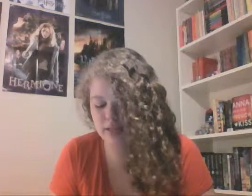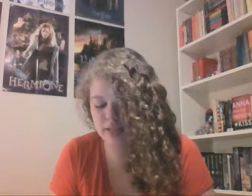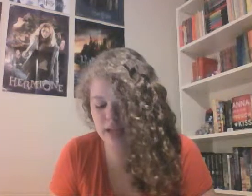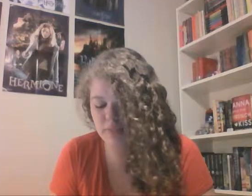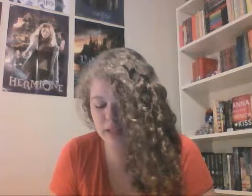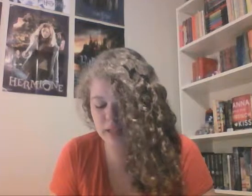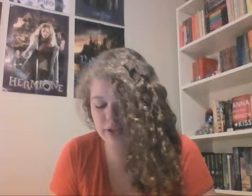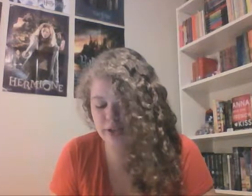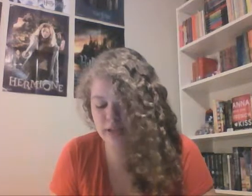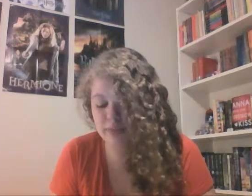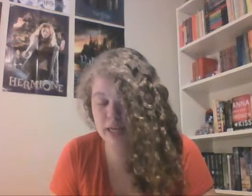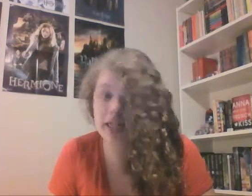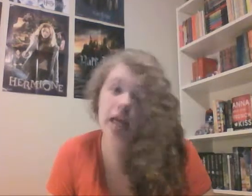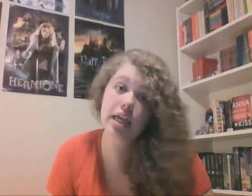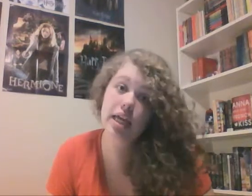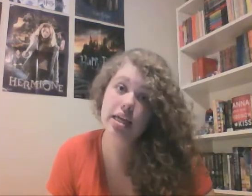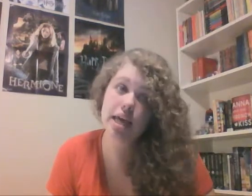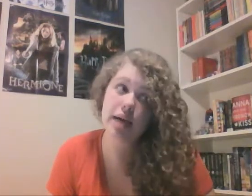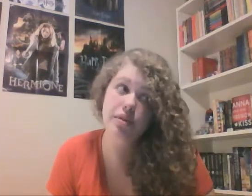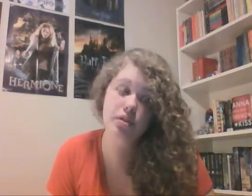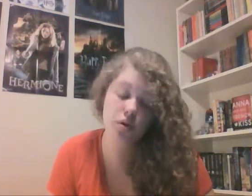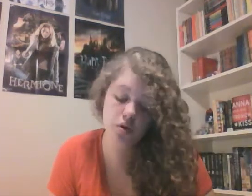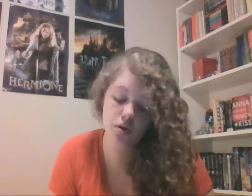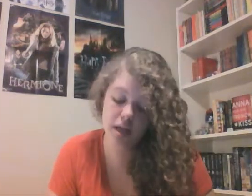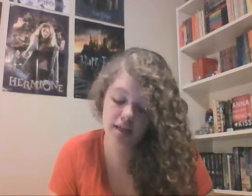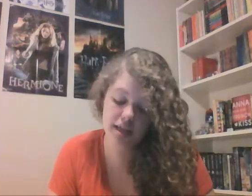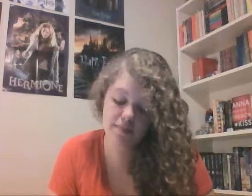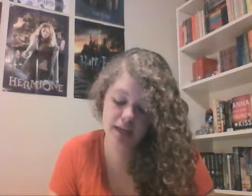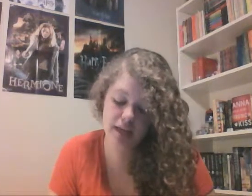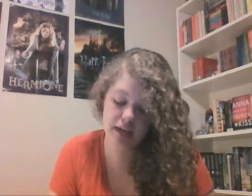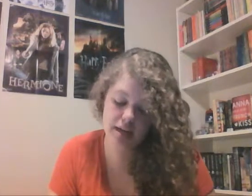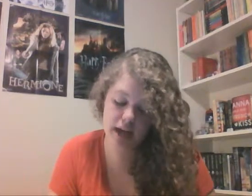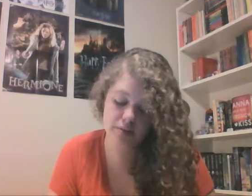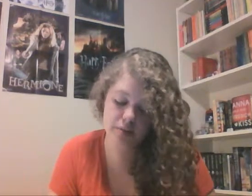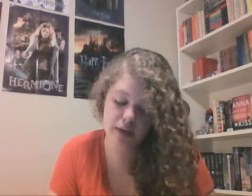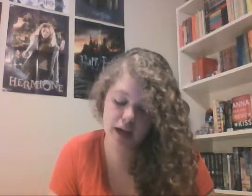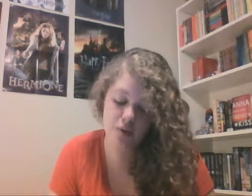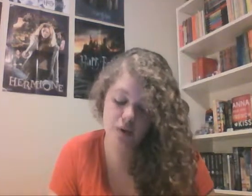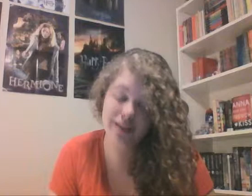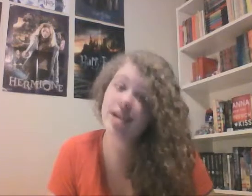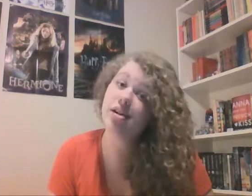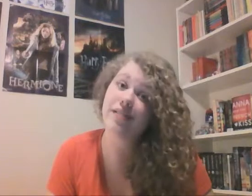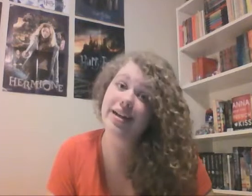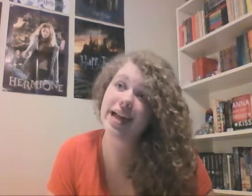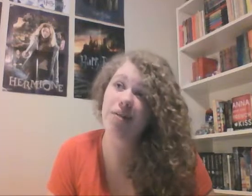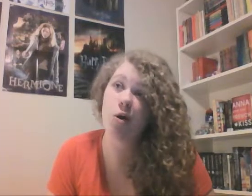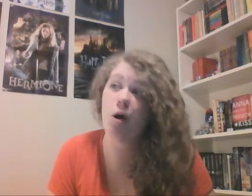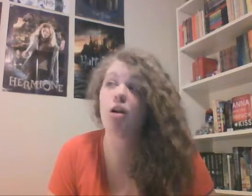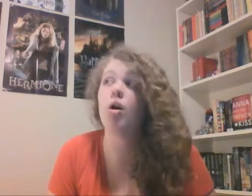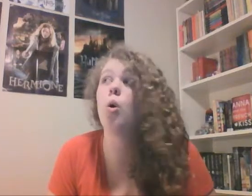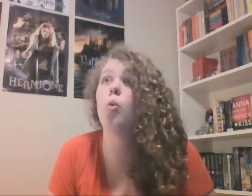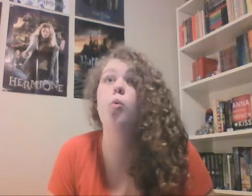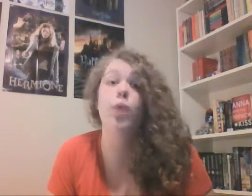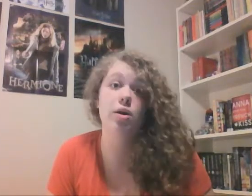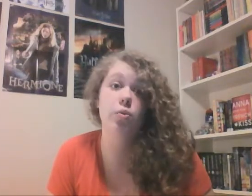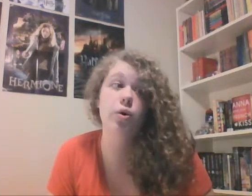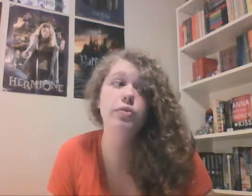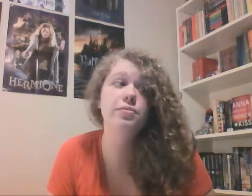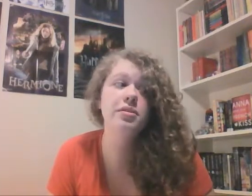Simon and Clary end up getting kidnapped so they've been kidnapped by what we later find out are werewolves